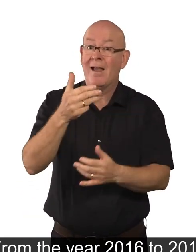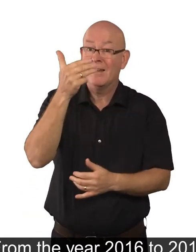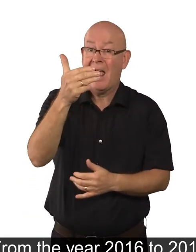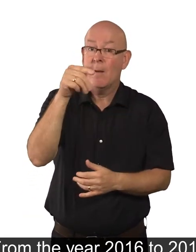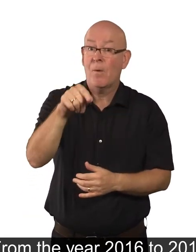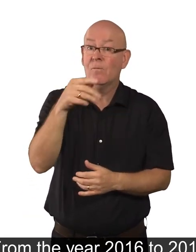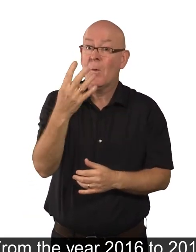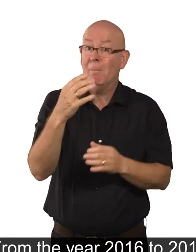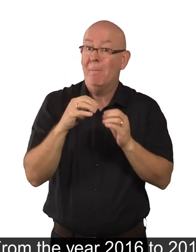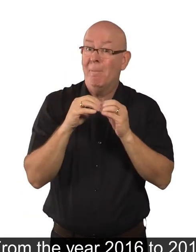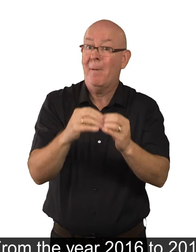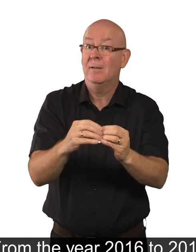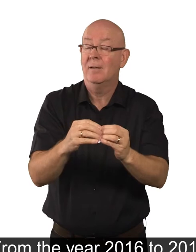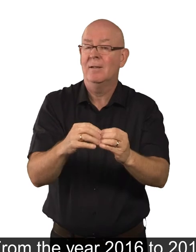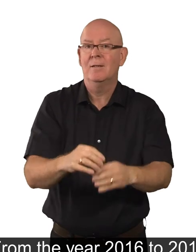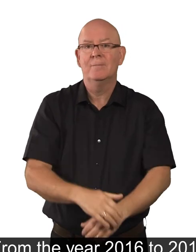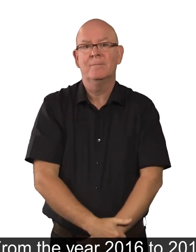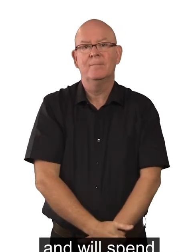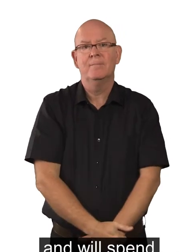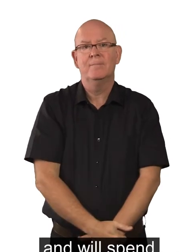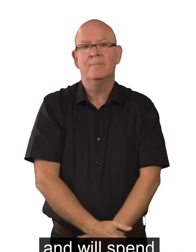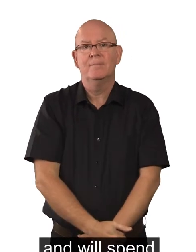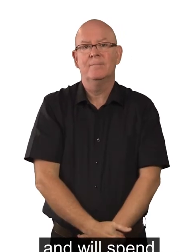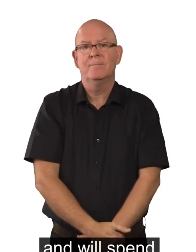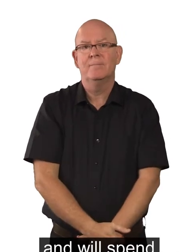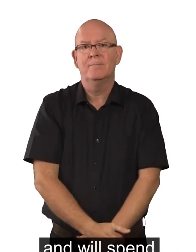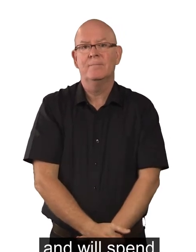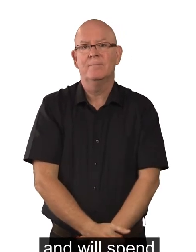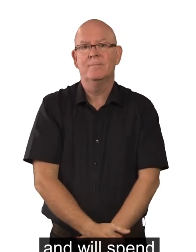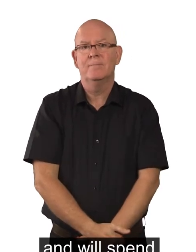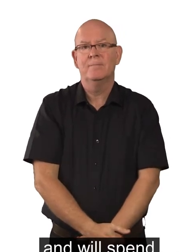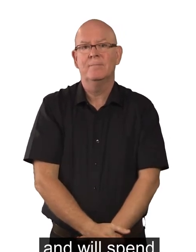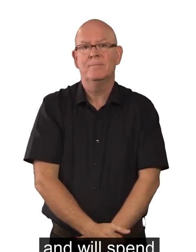this, and will spend an extra £9.4 billion.